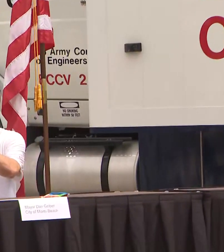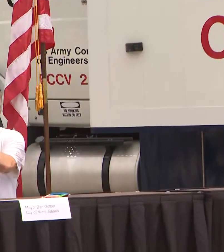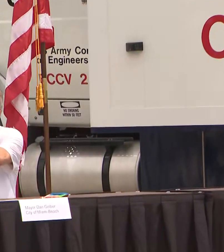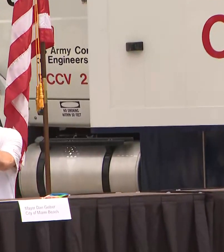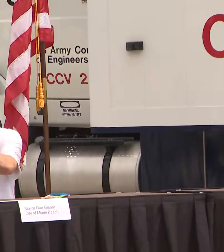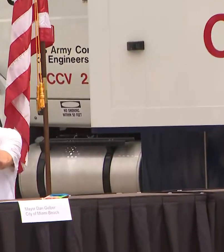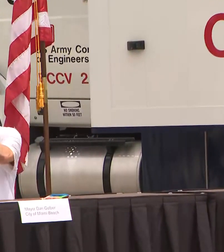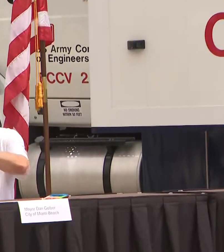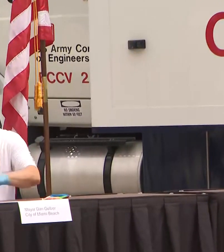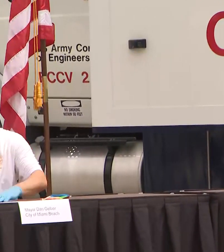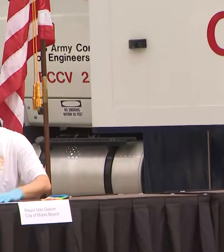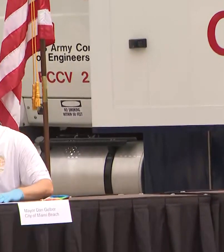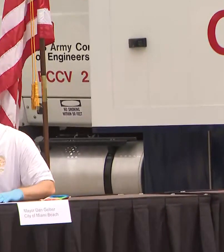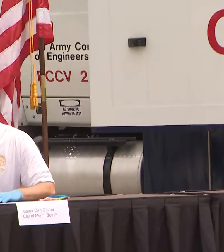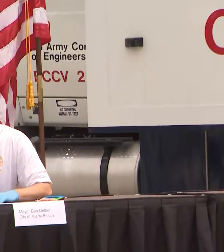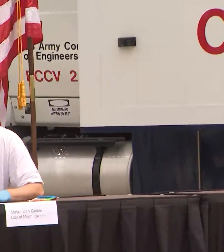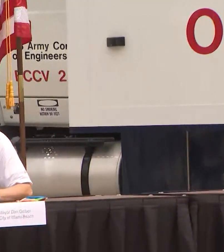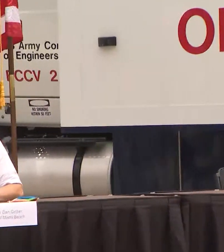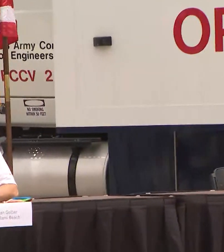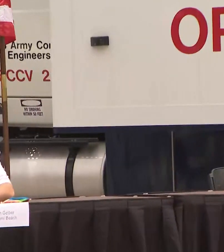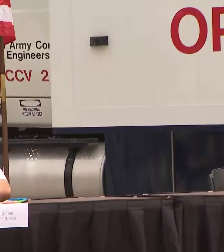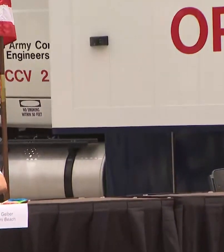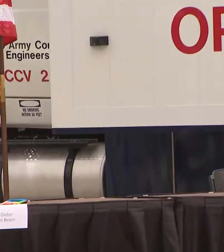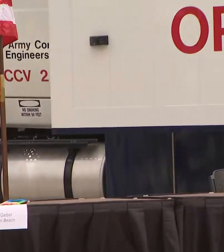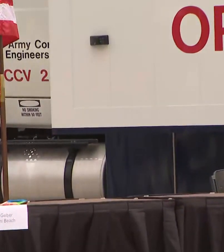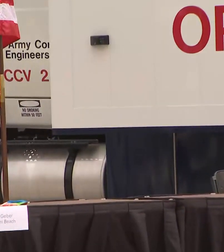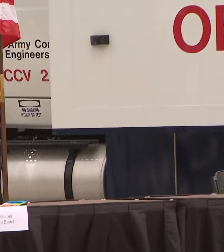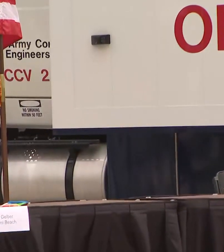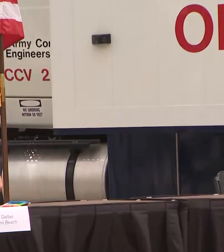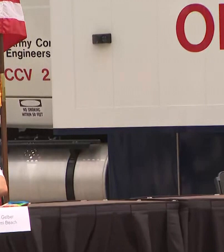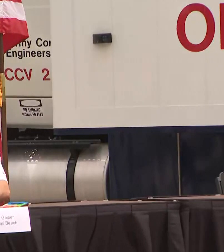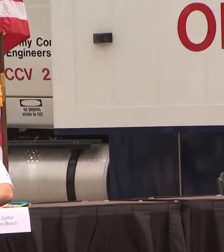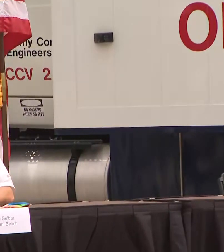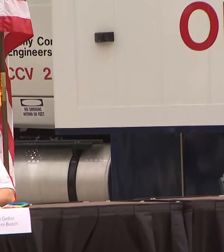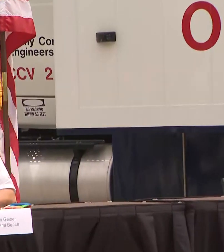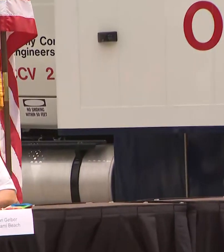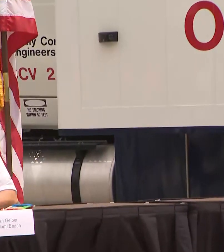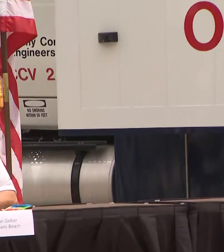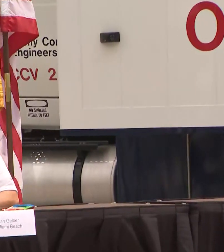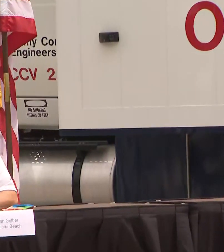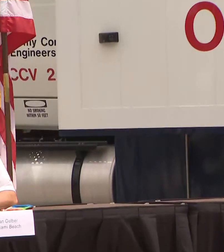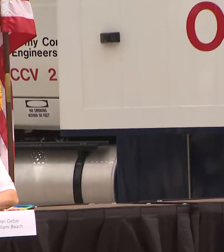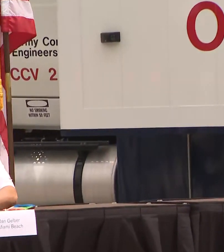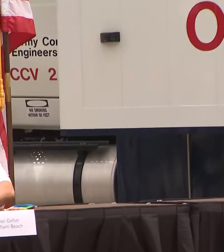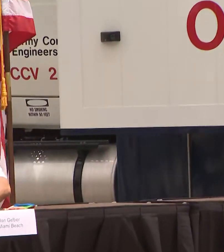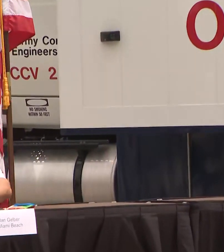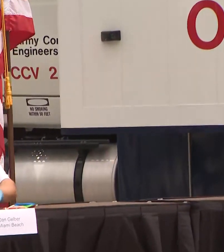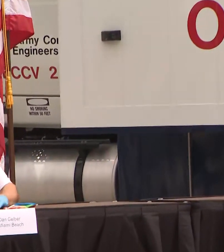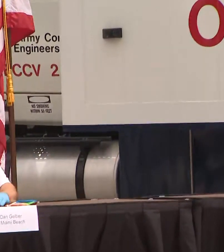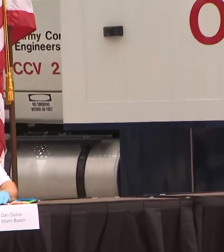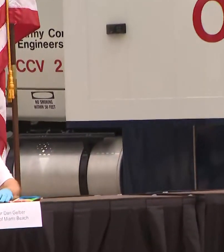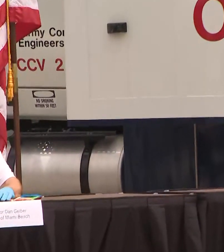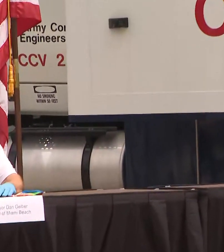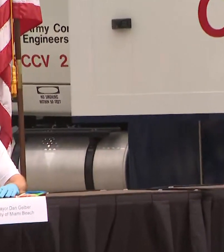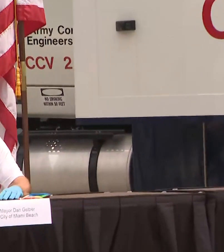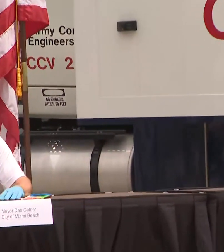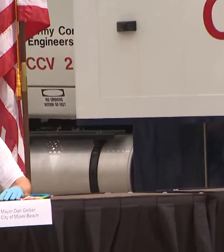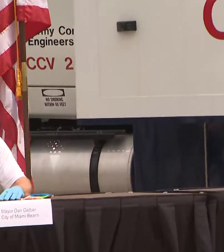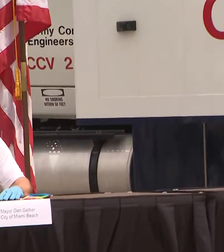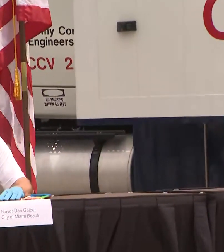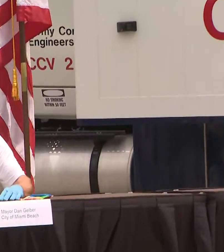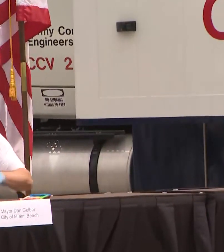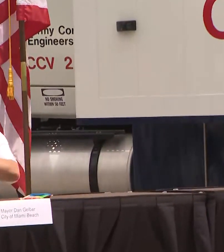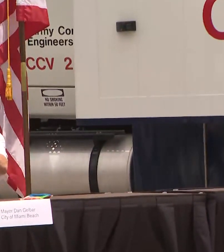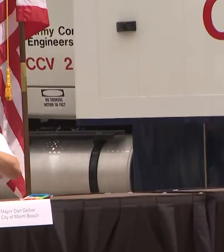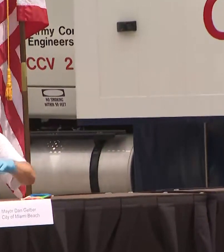commissioner samuelen commissioner gangora commissioner Richardson on the phone is county commissioner Higgins is on with us well where we're talking to our city